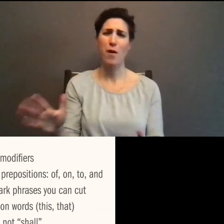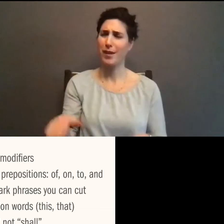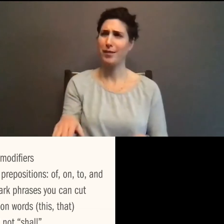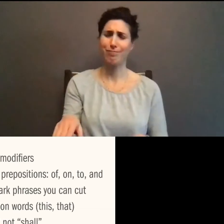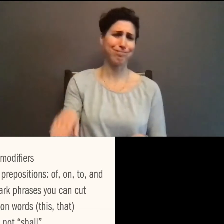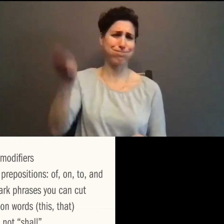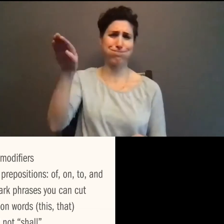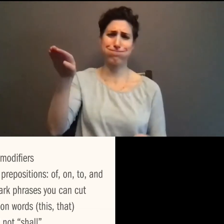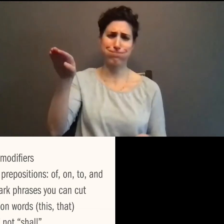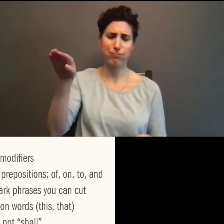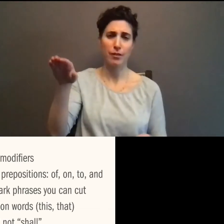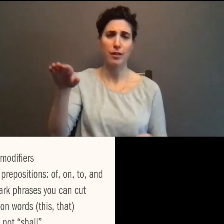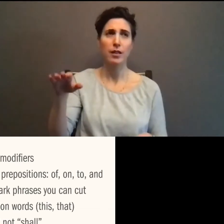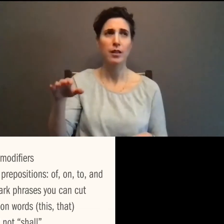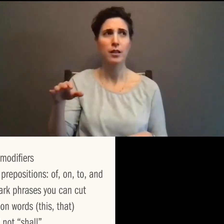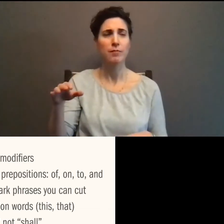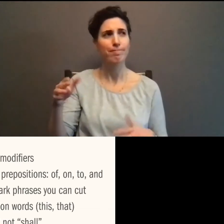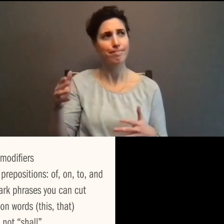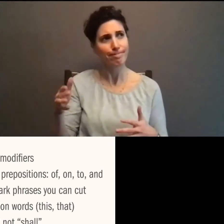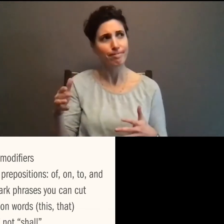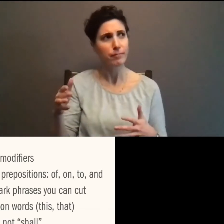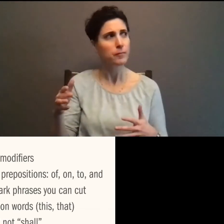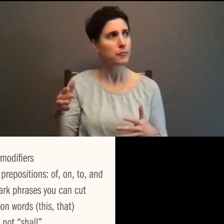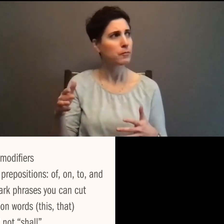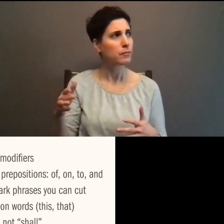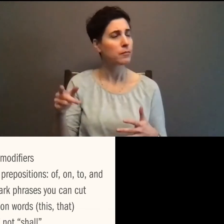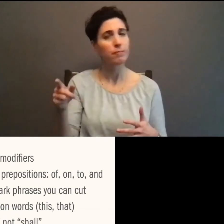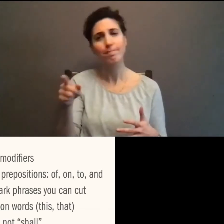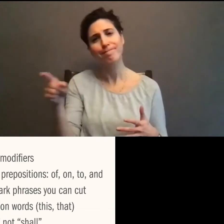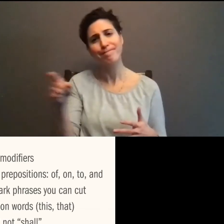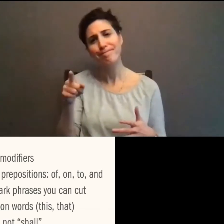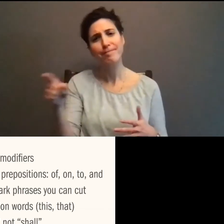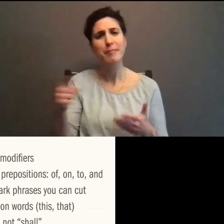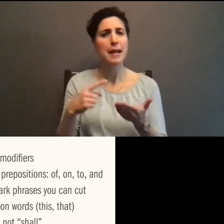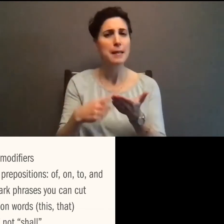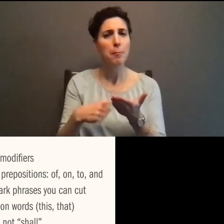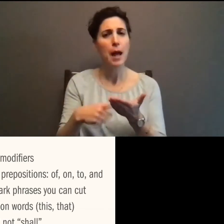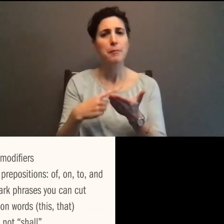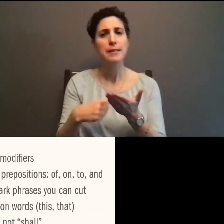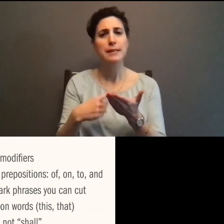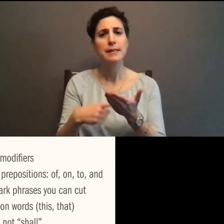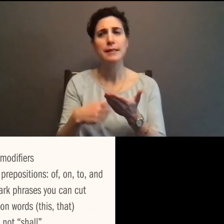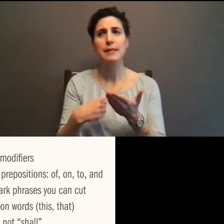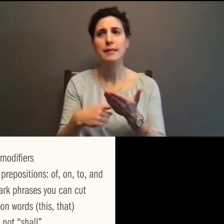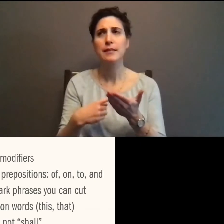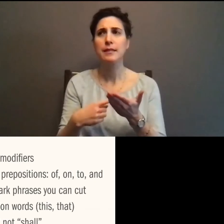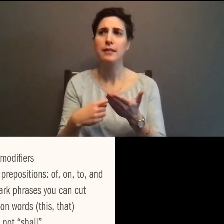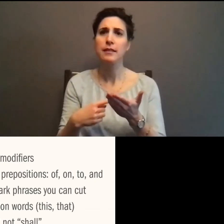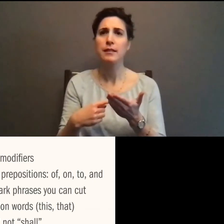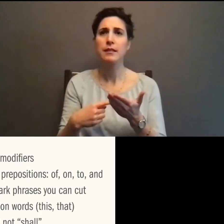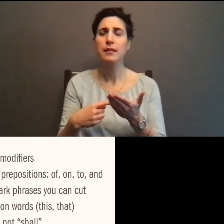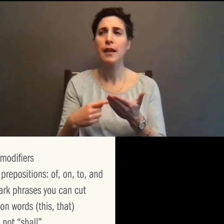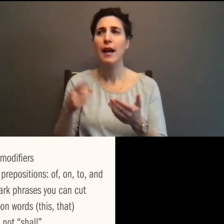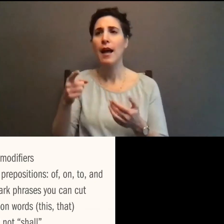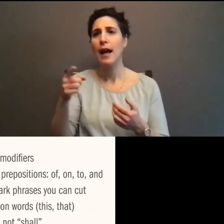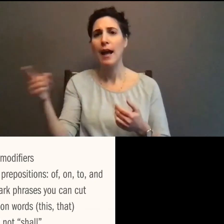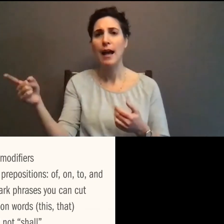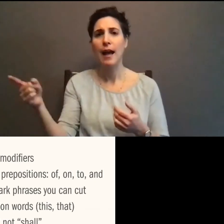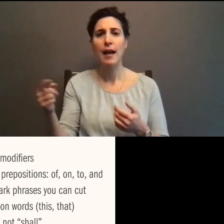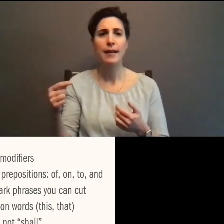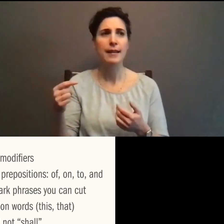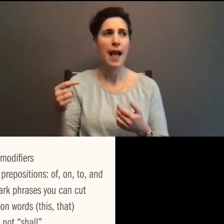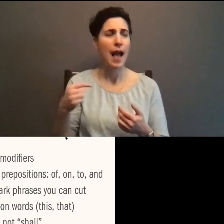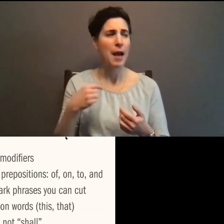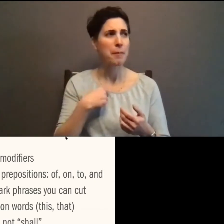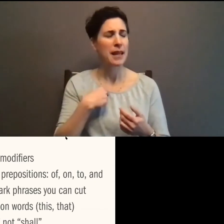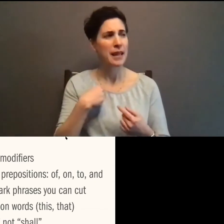basically something that just keeps coming up of people saying how much difficulty